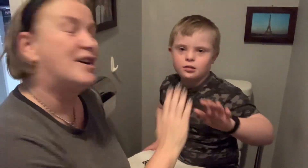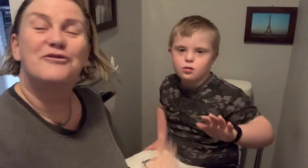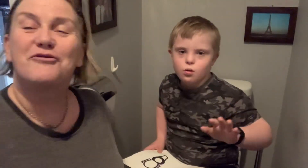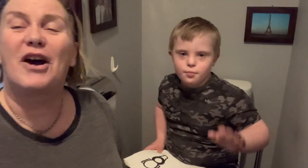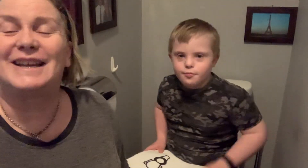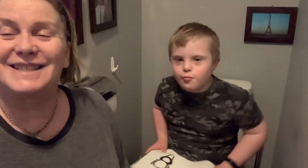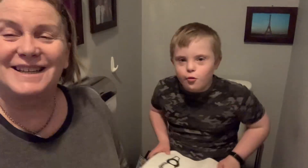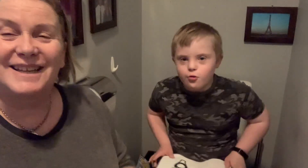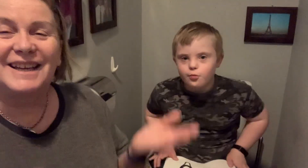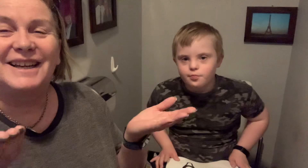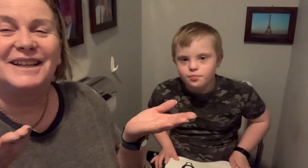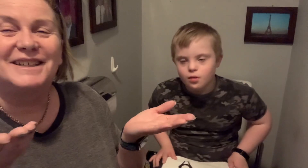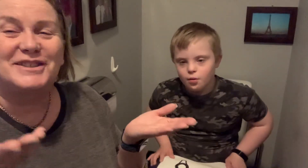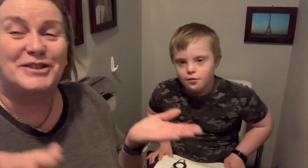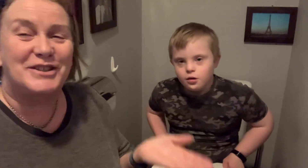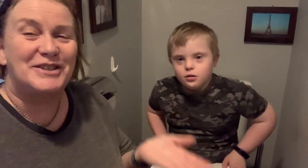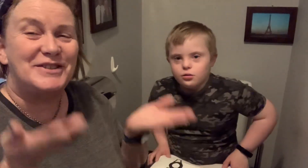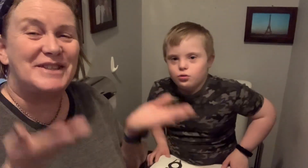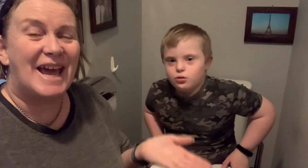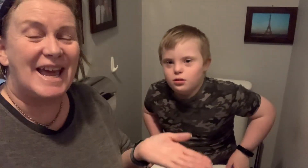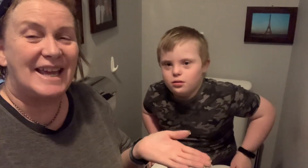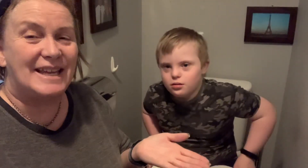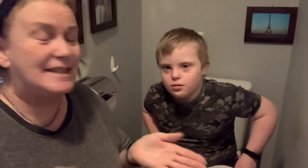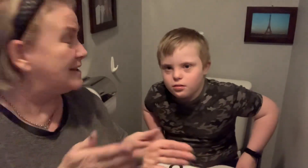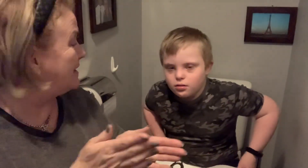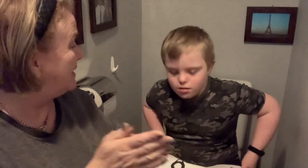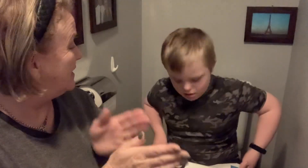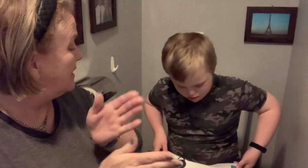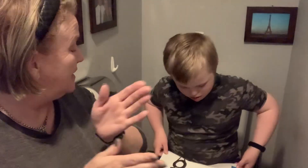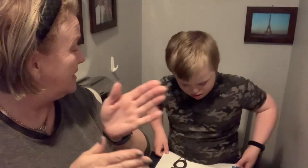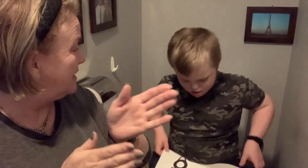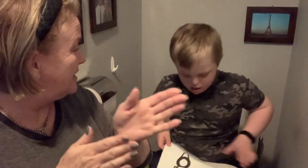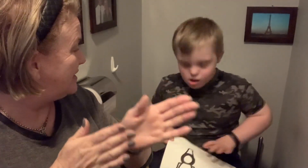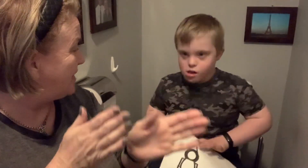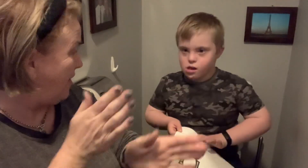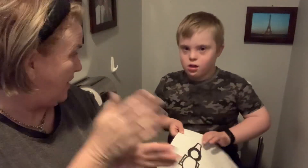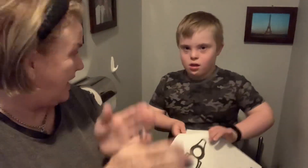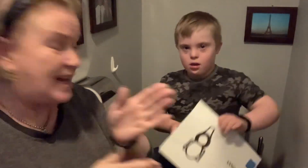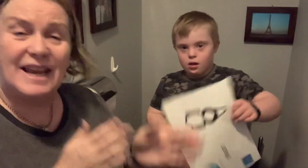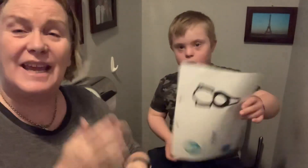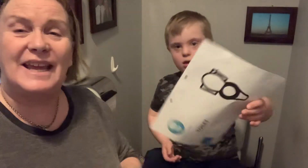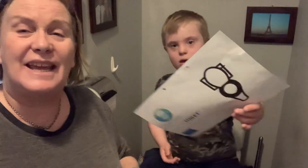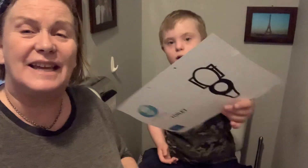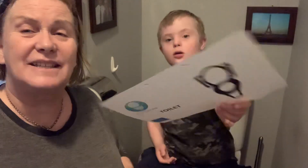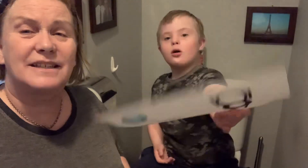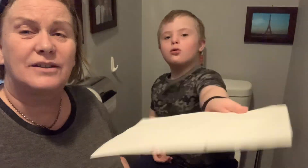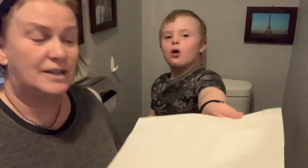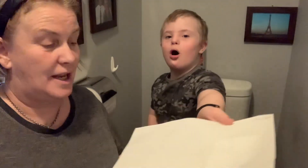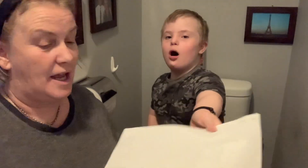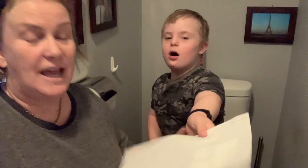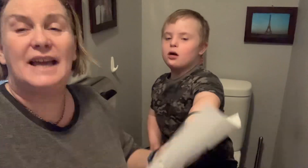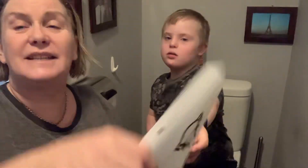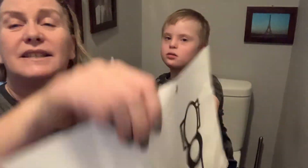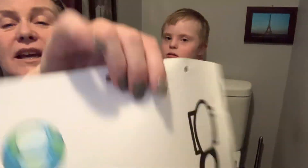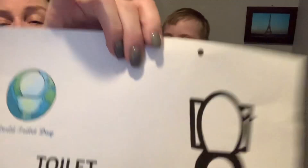Right, today's sign is, it's